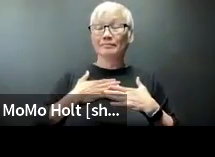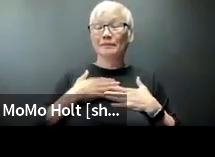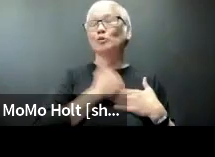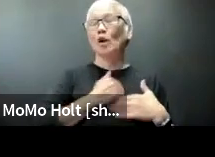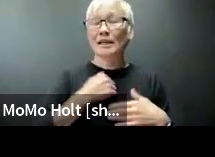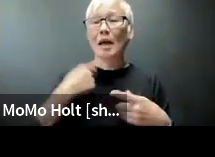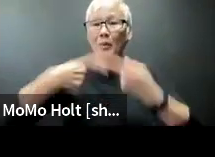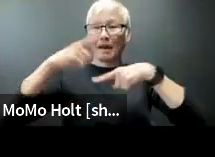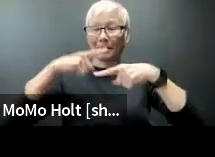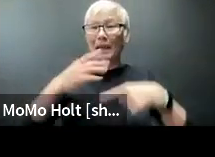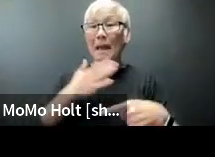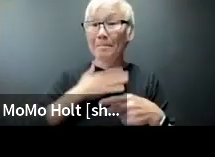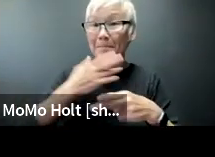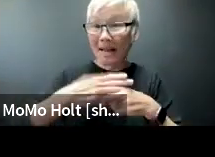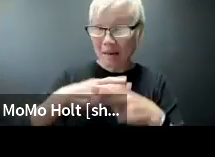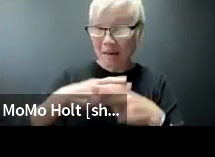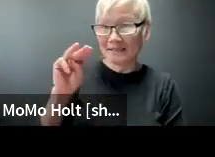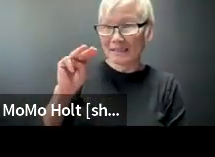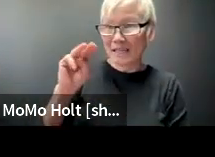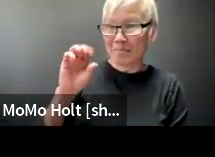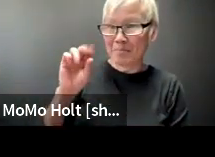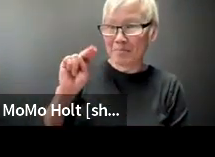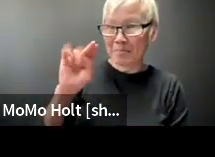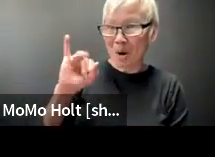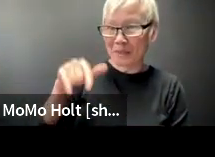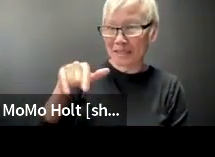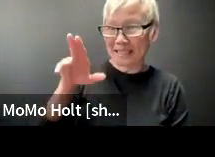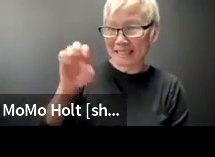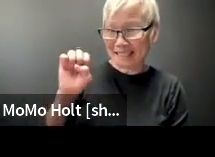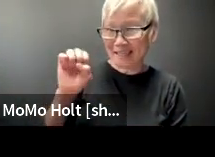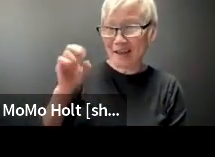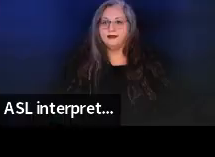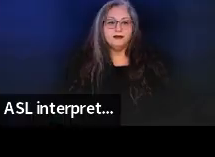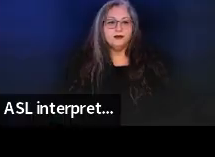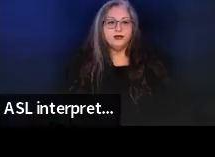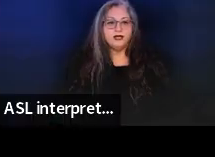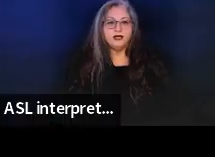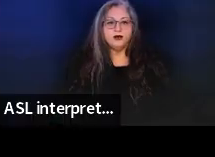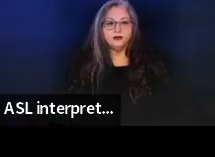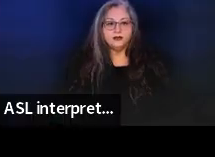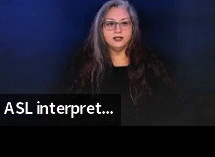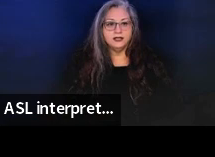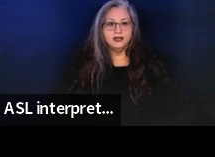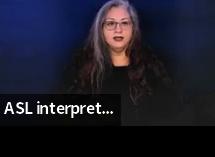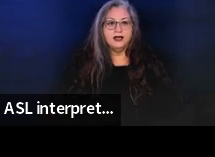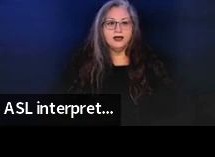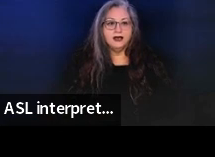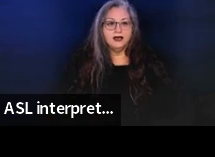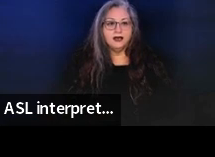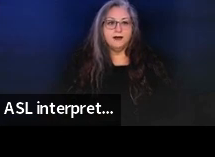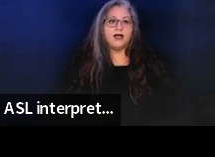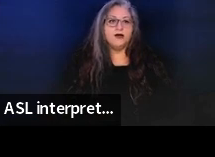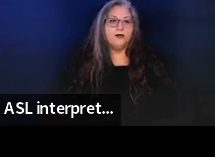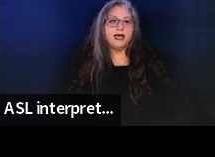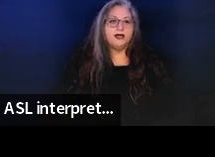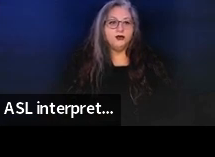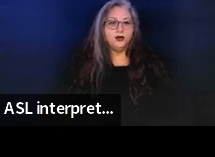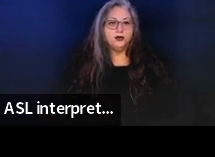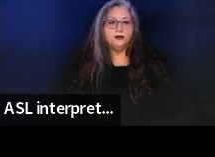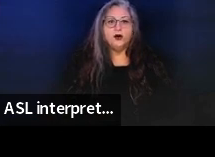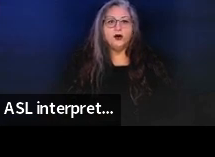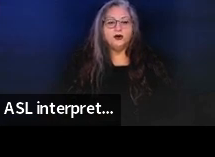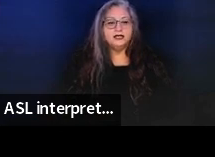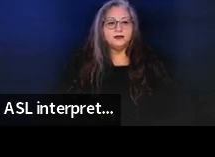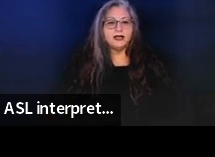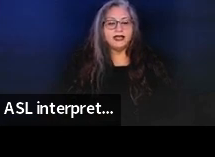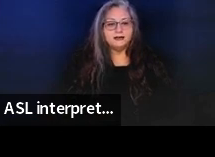my introduction slide oh pardon me my name is monique holt but i go by no